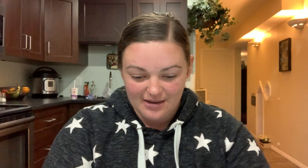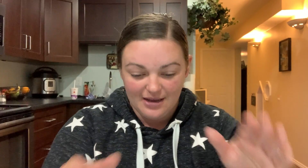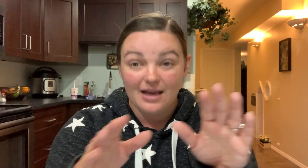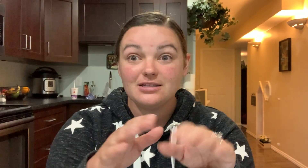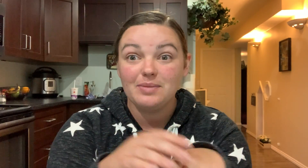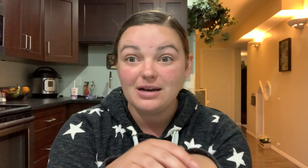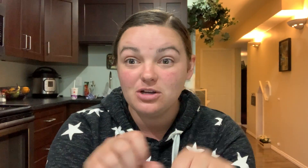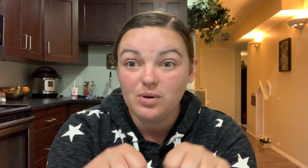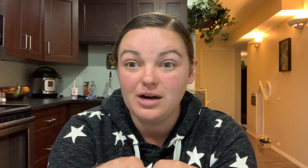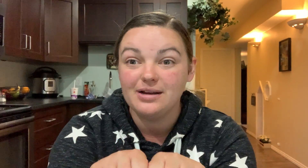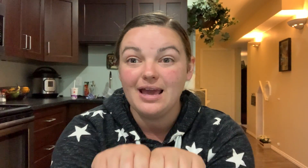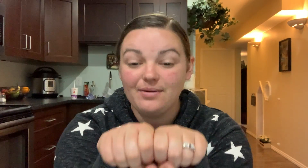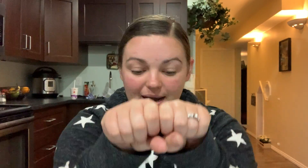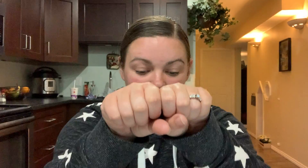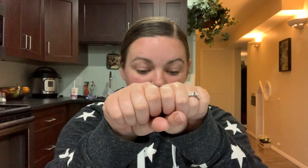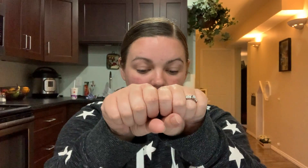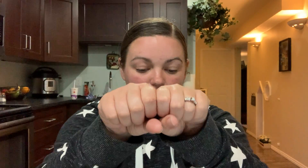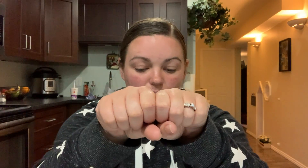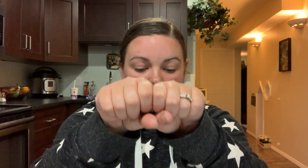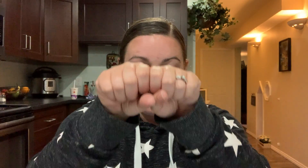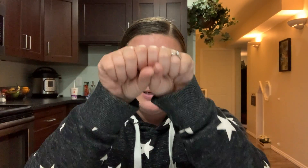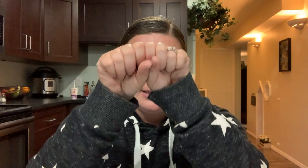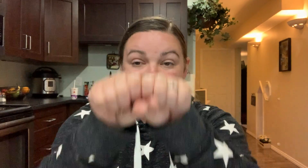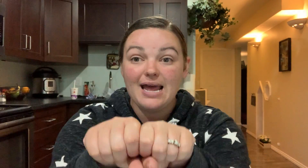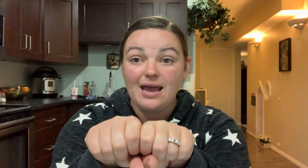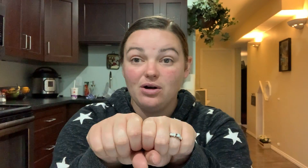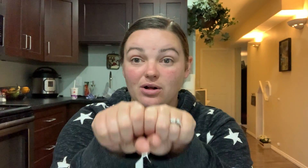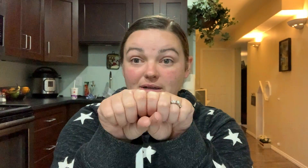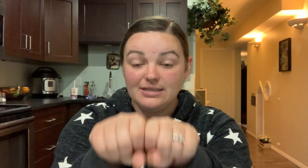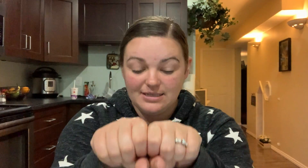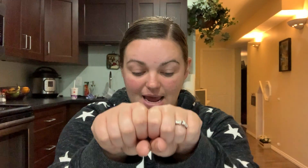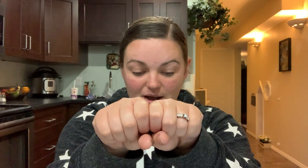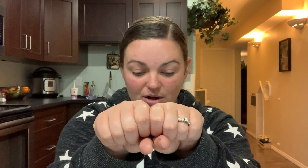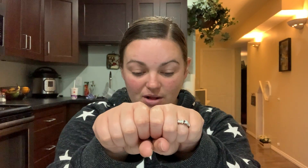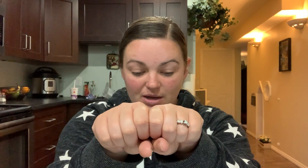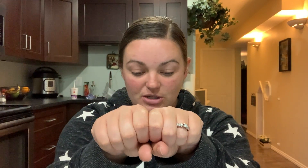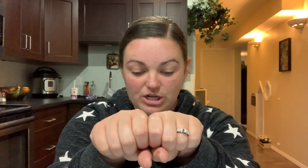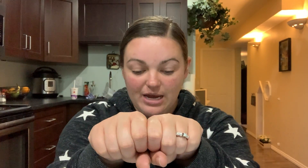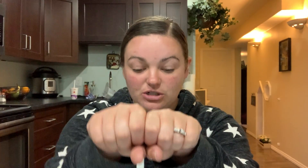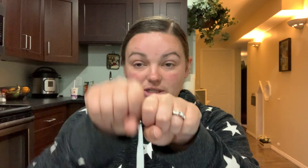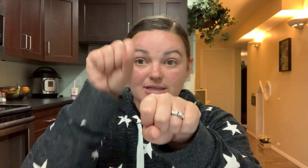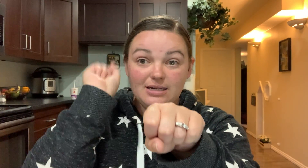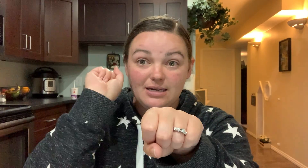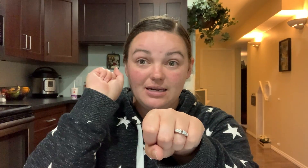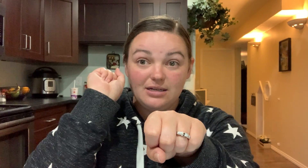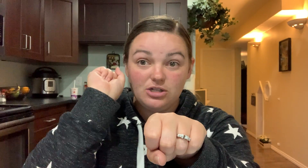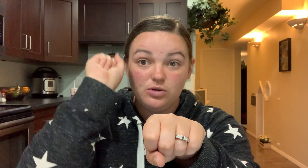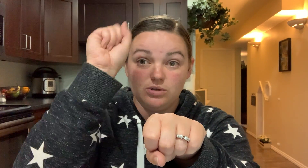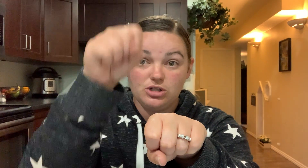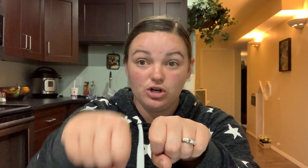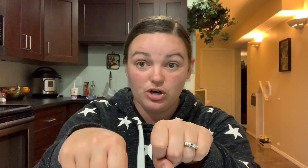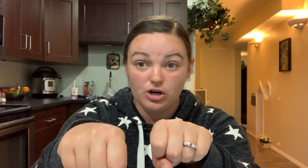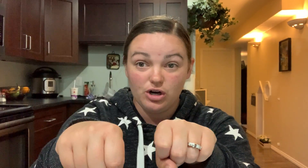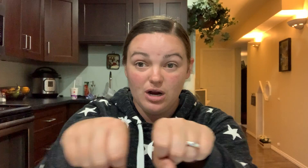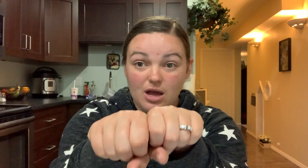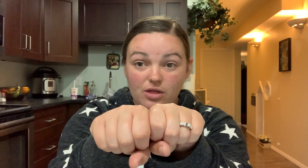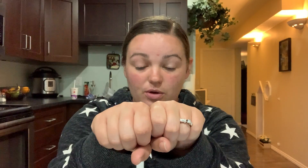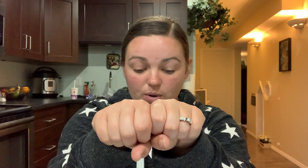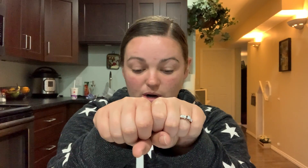It's gonna make it a new word. Okay, ready? The word is snail, snail. Change sn to tr. The word